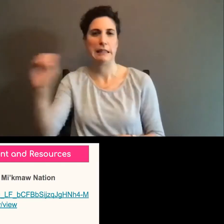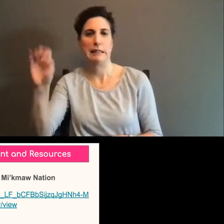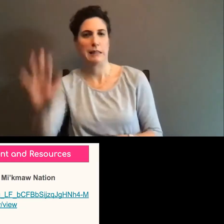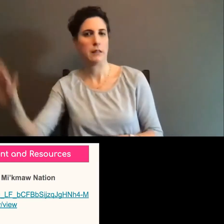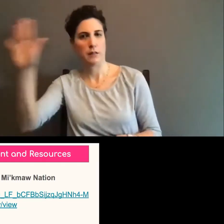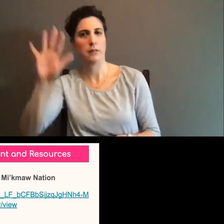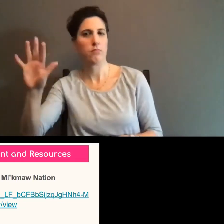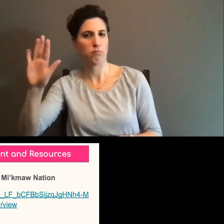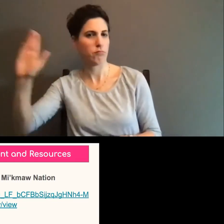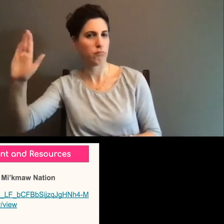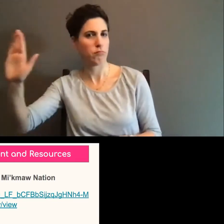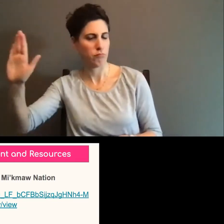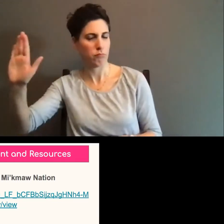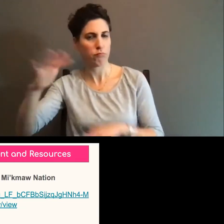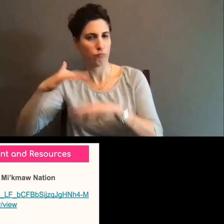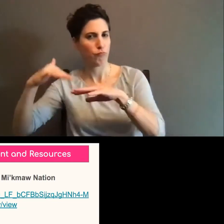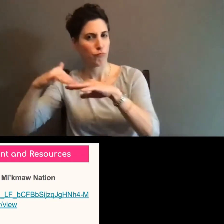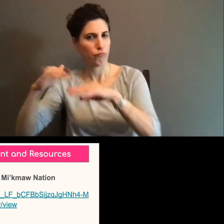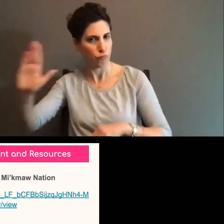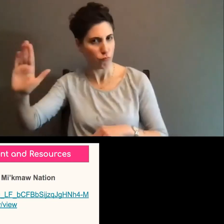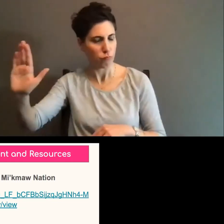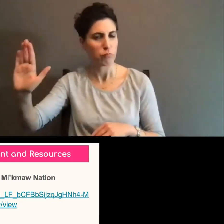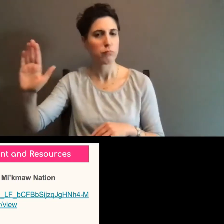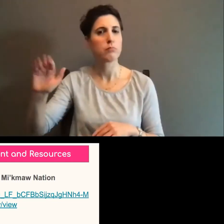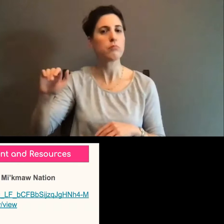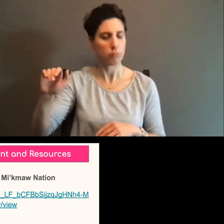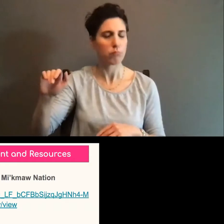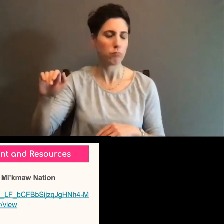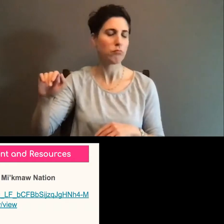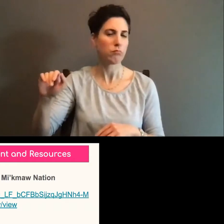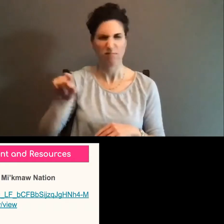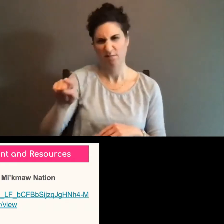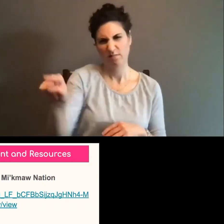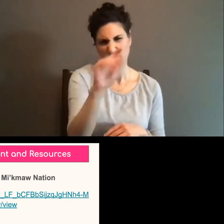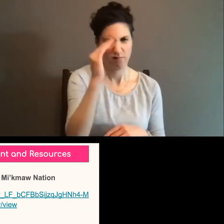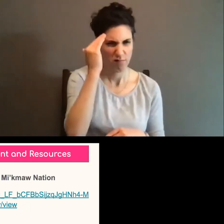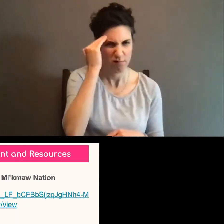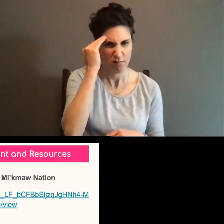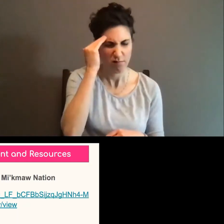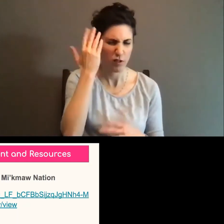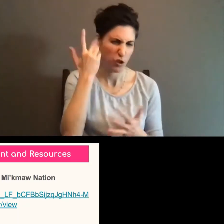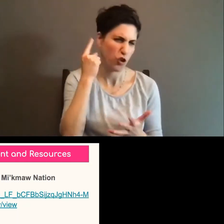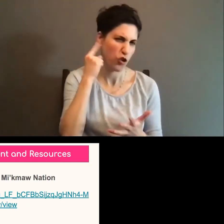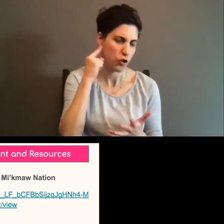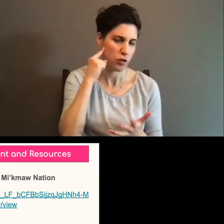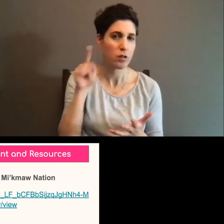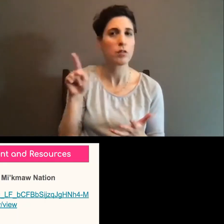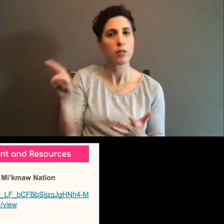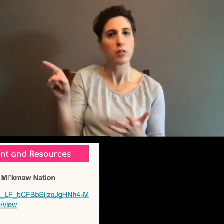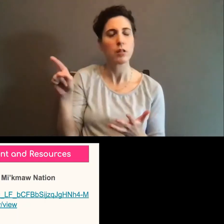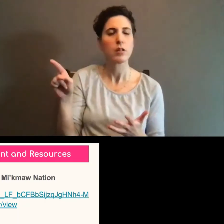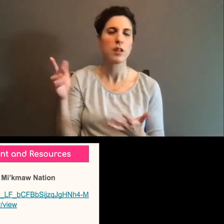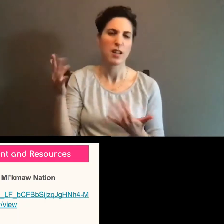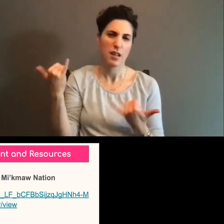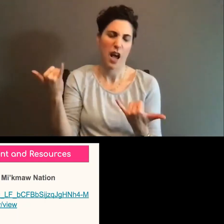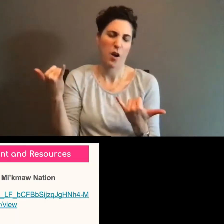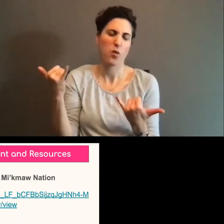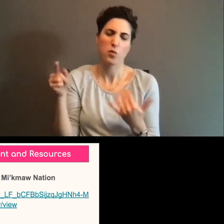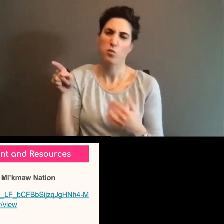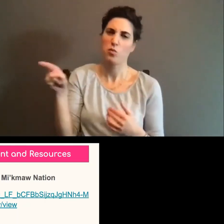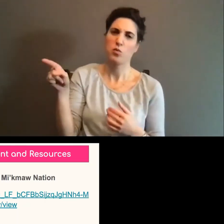now. And they are, I'm sure everybody has heard about this, but they are are suffering from